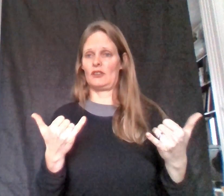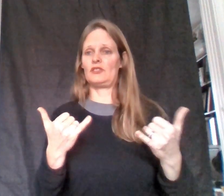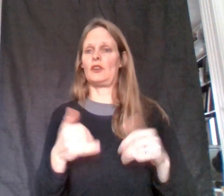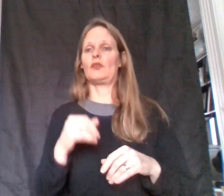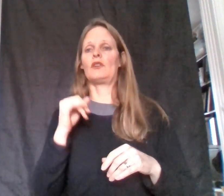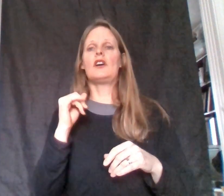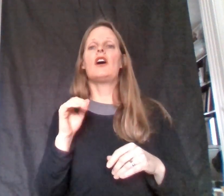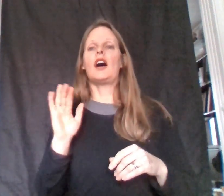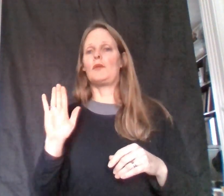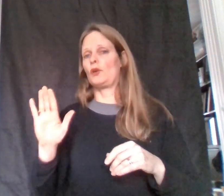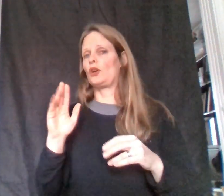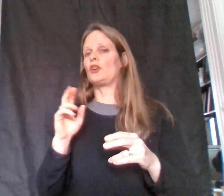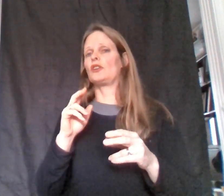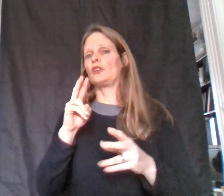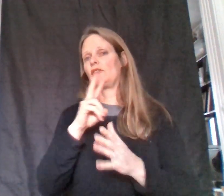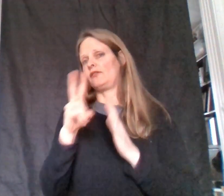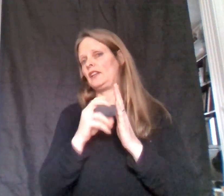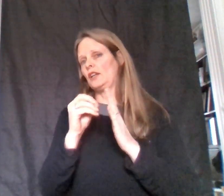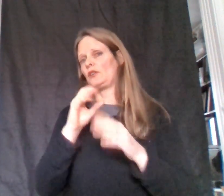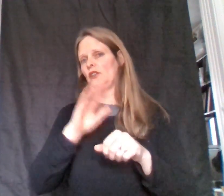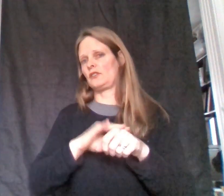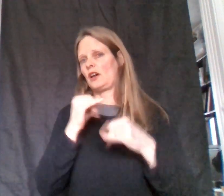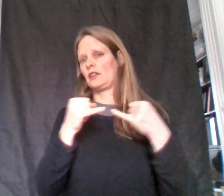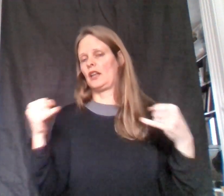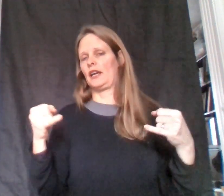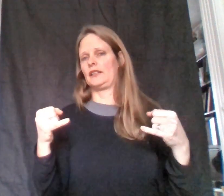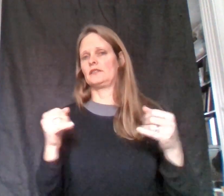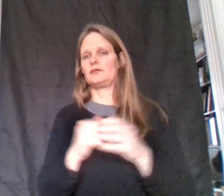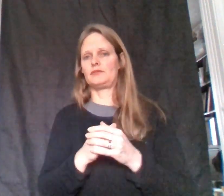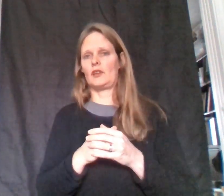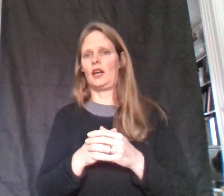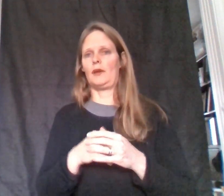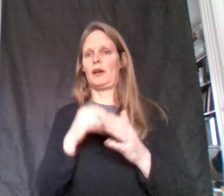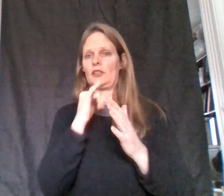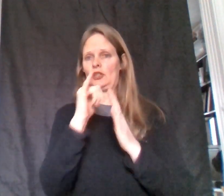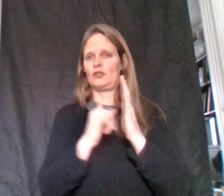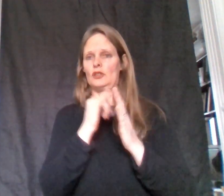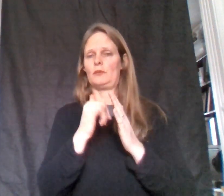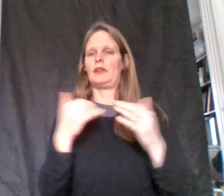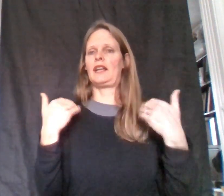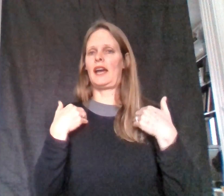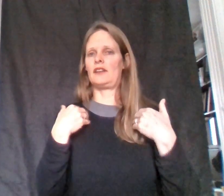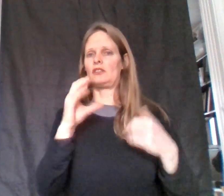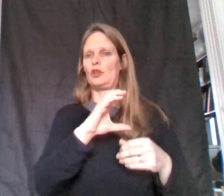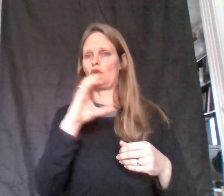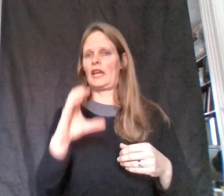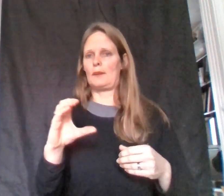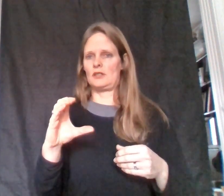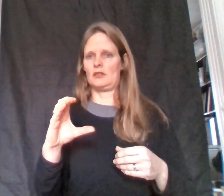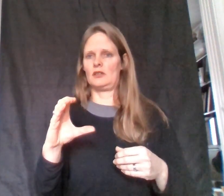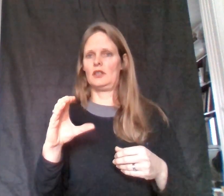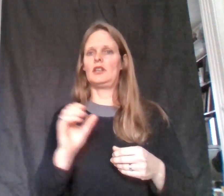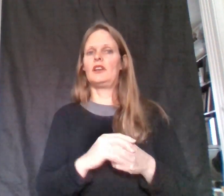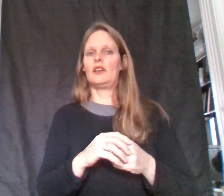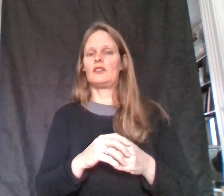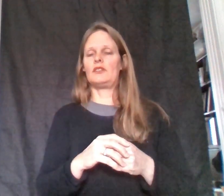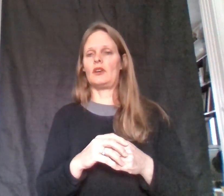So her video is online on YouTube and it has closed caption. So